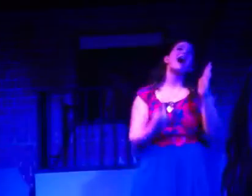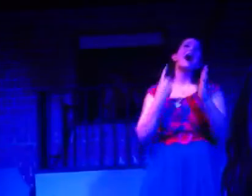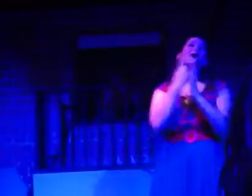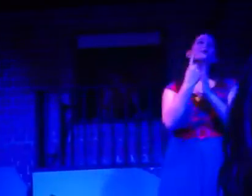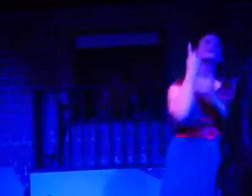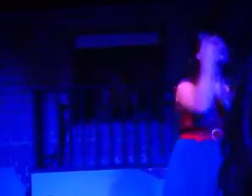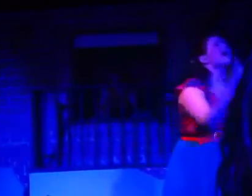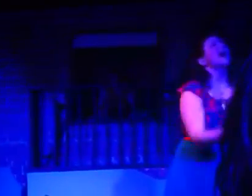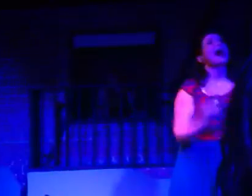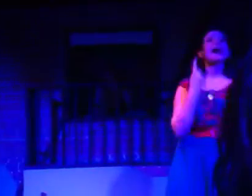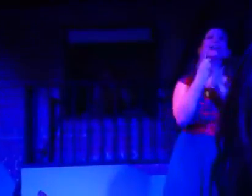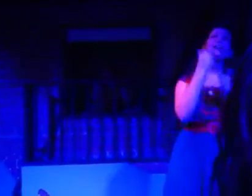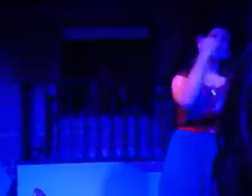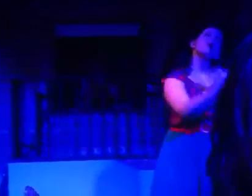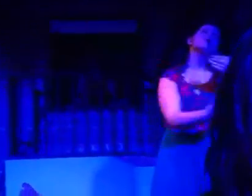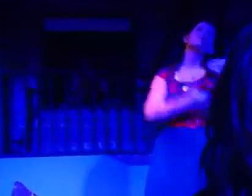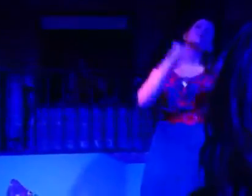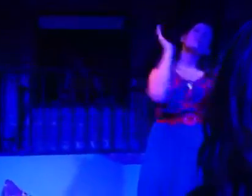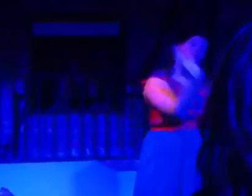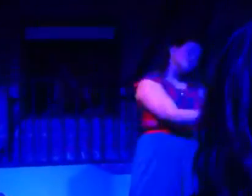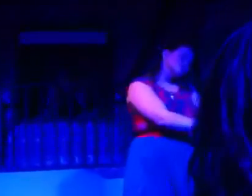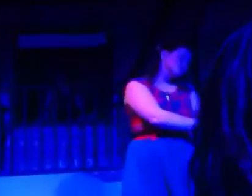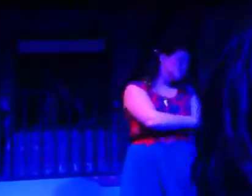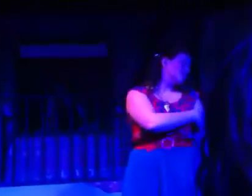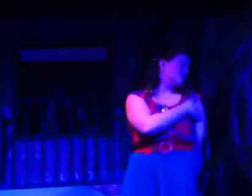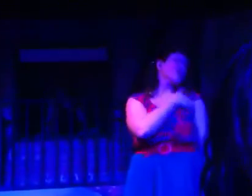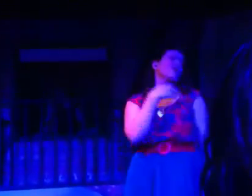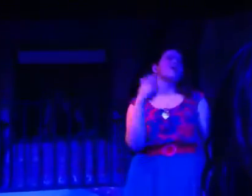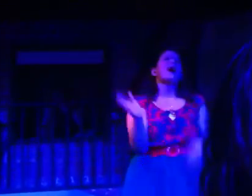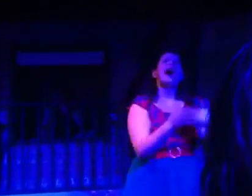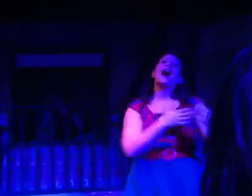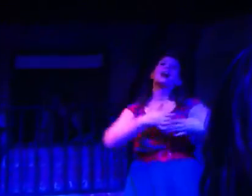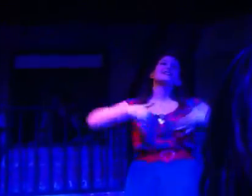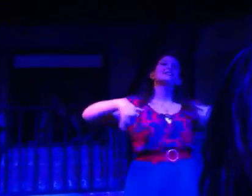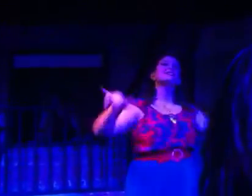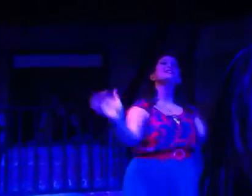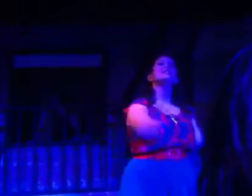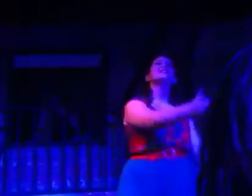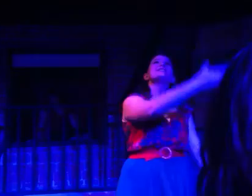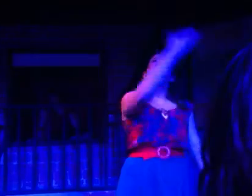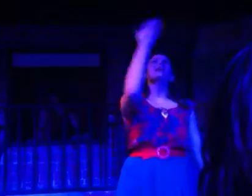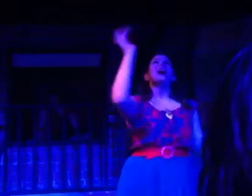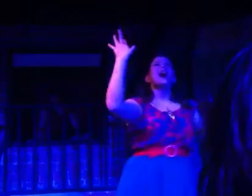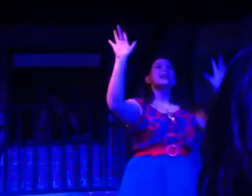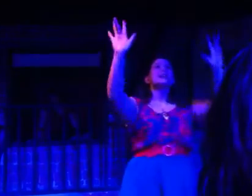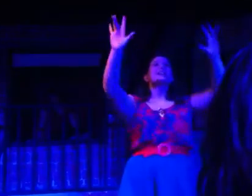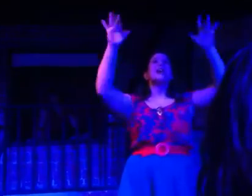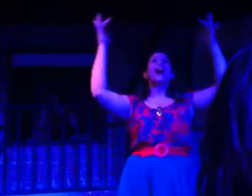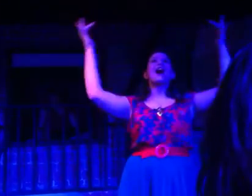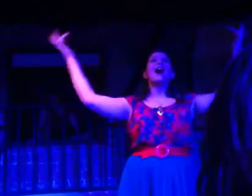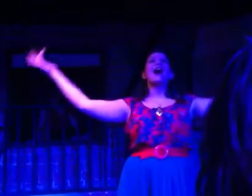love The hours go so slow, and still the sky is bright